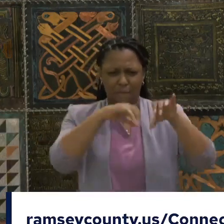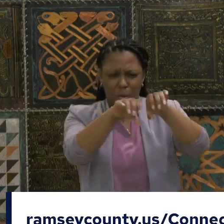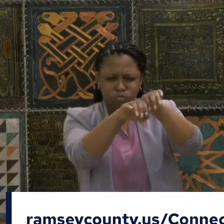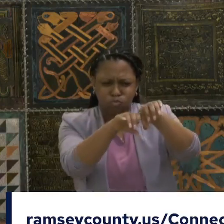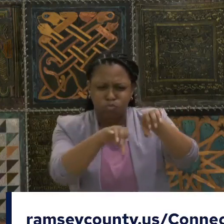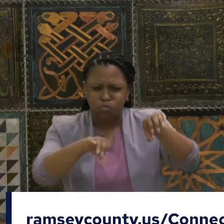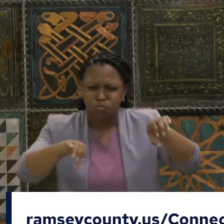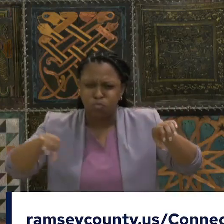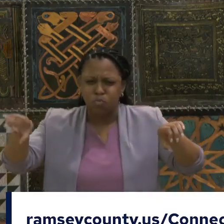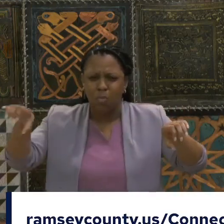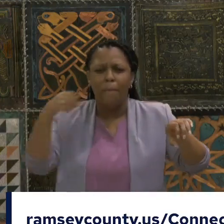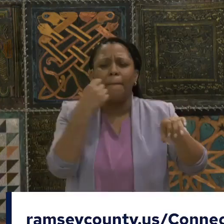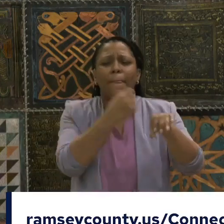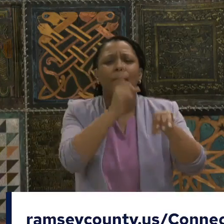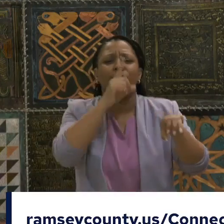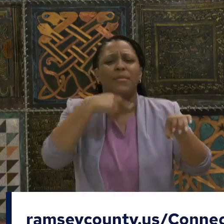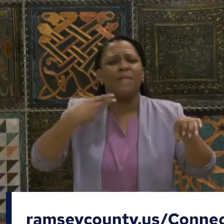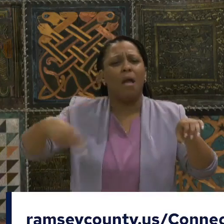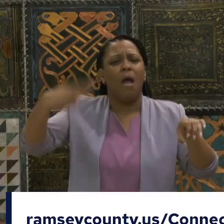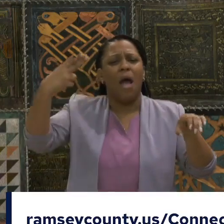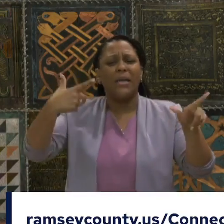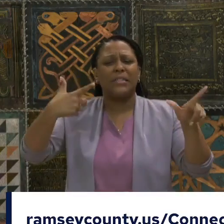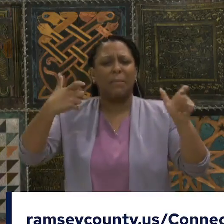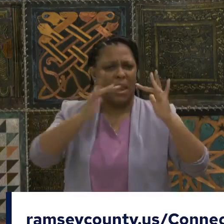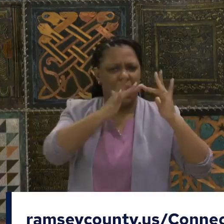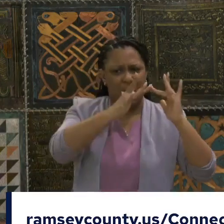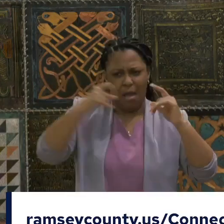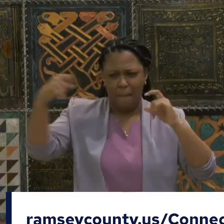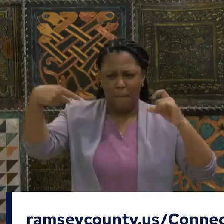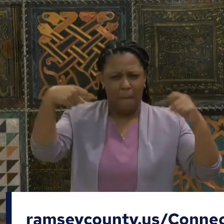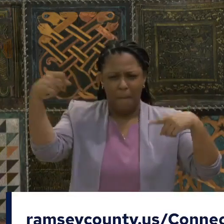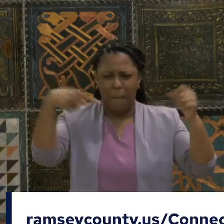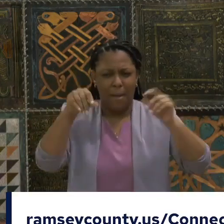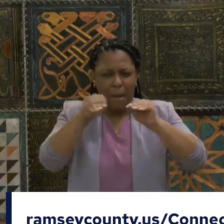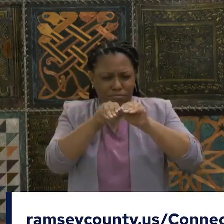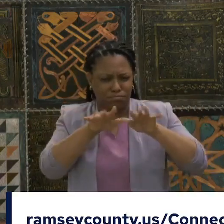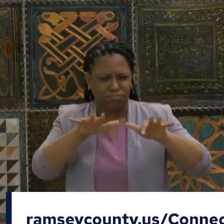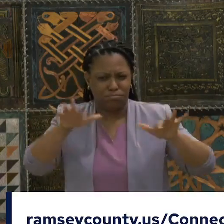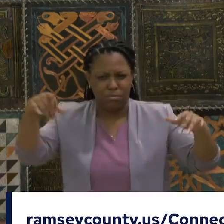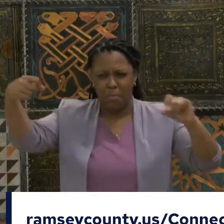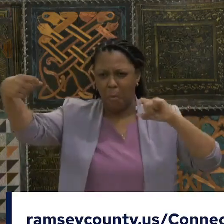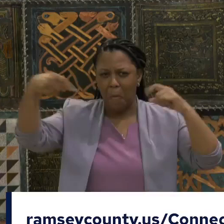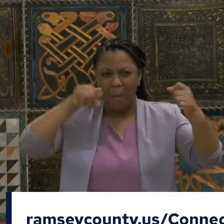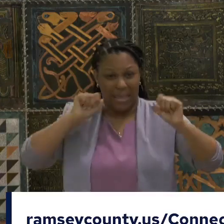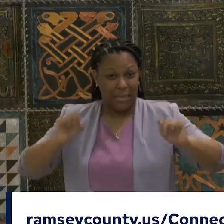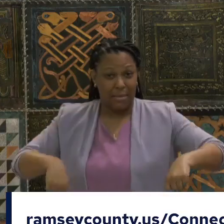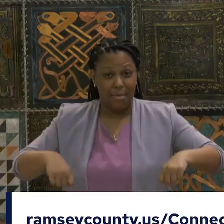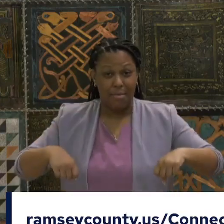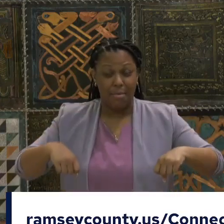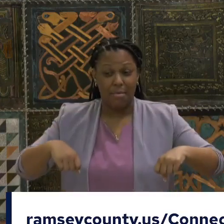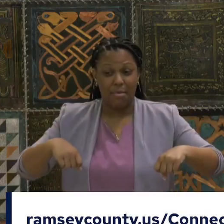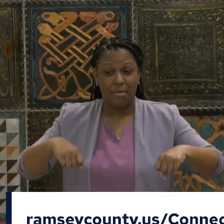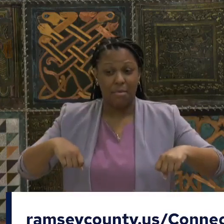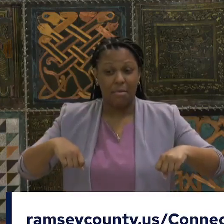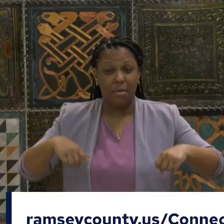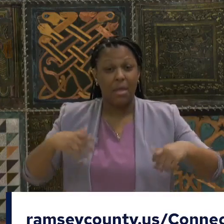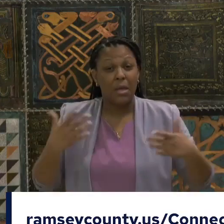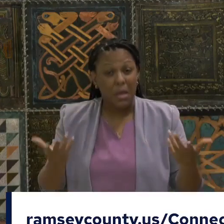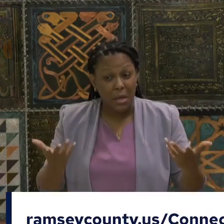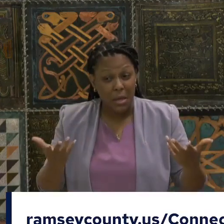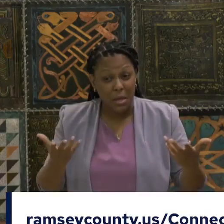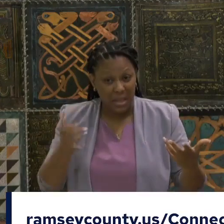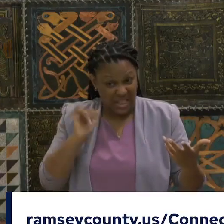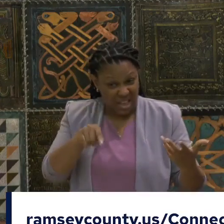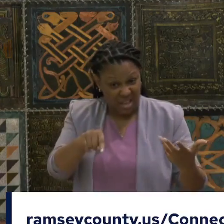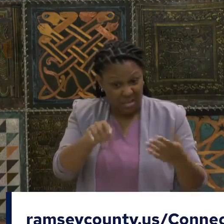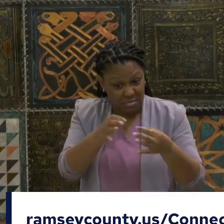corner of the geographic spaces that our state and our country touch. That's important. But we also